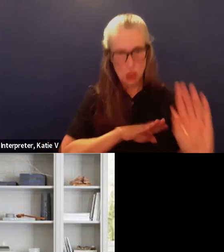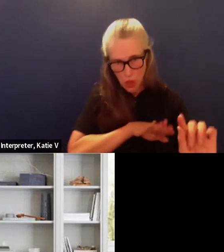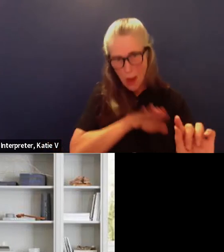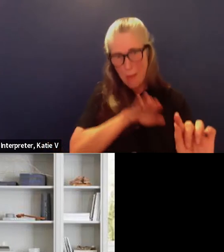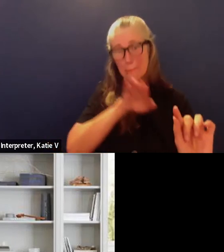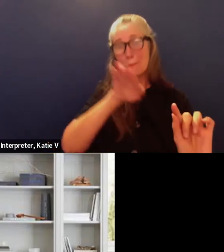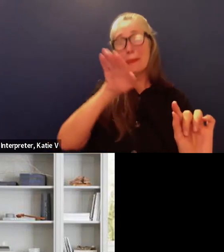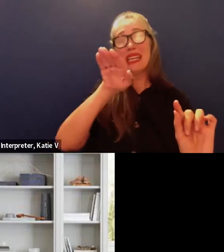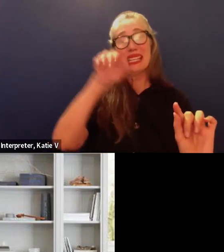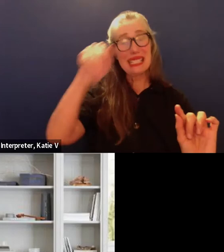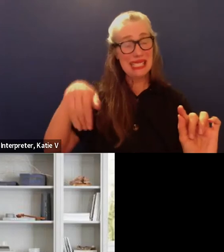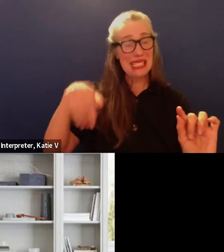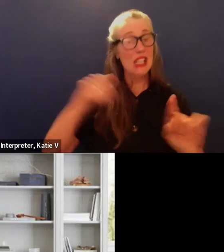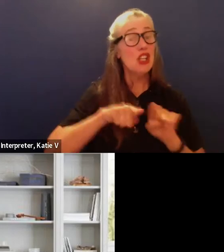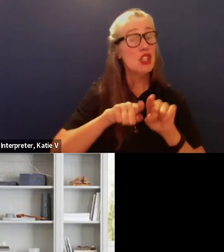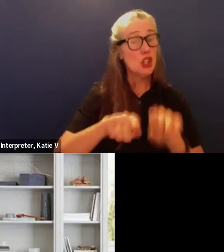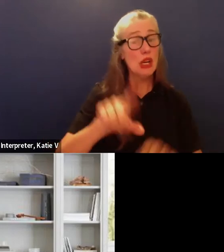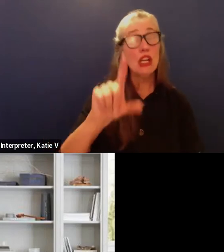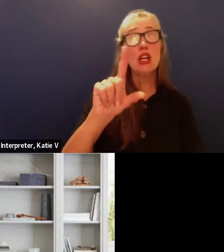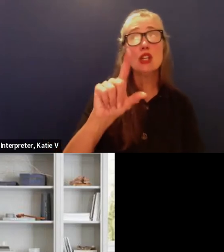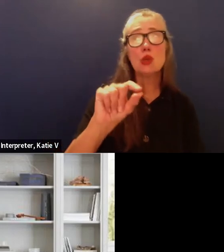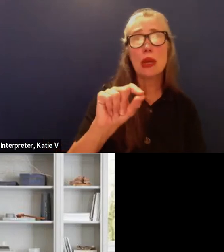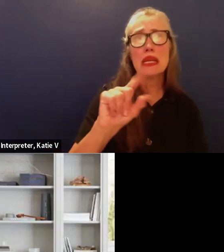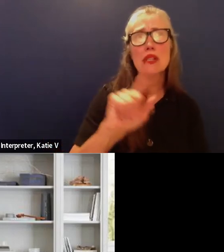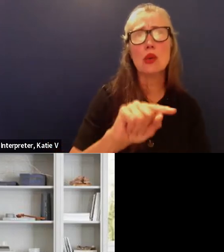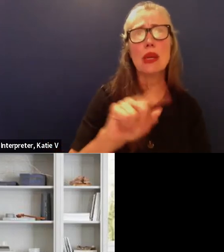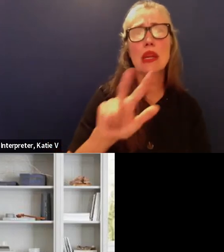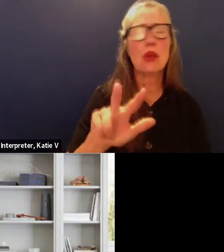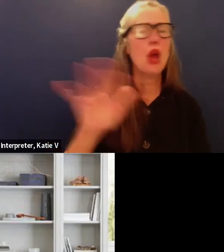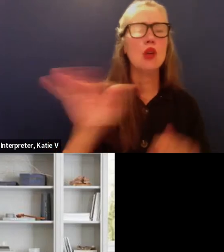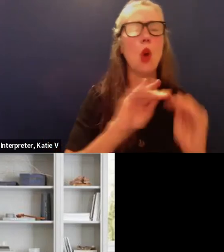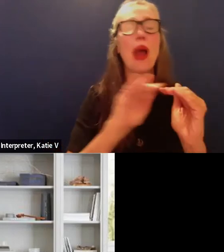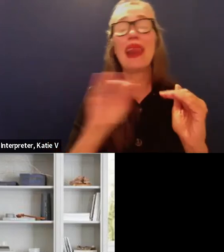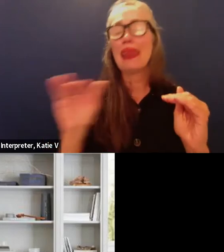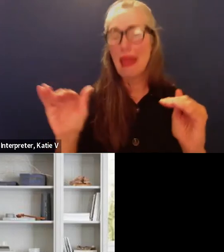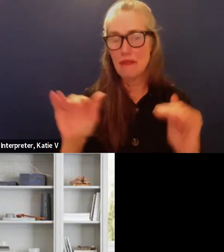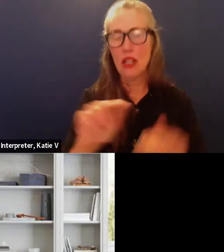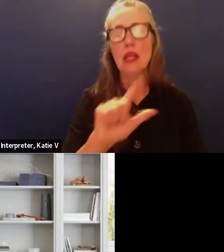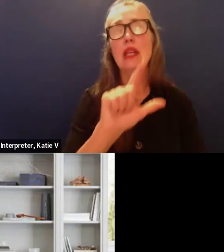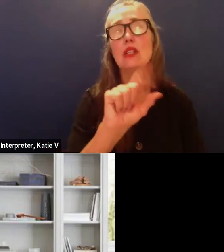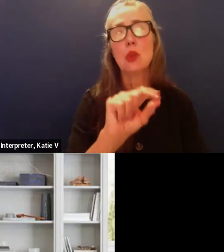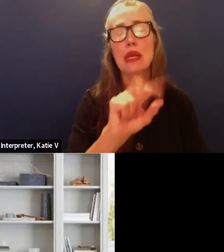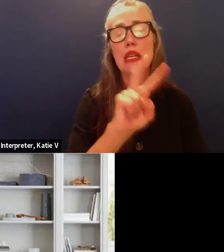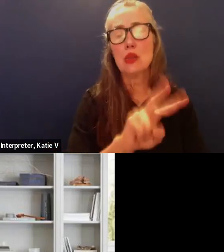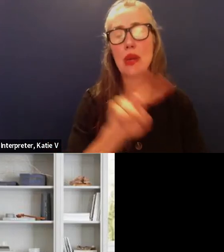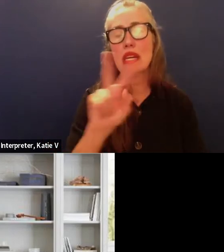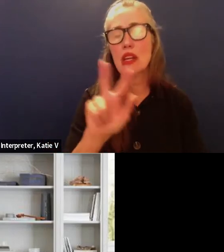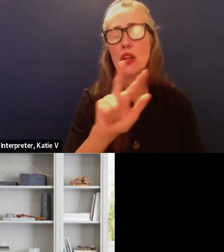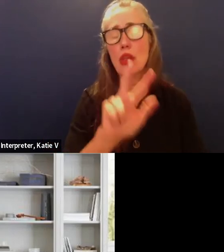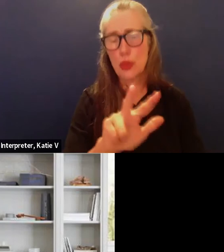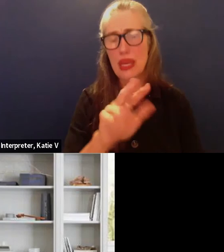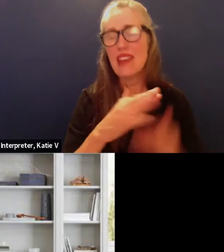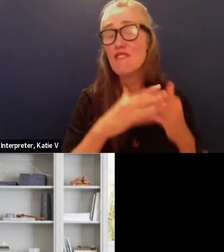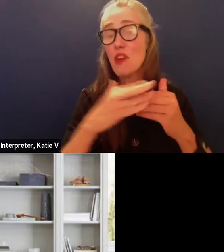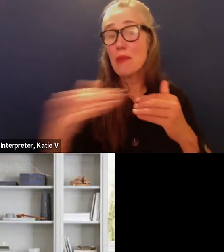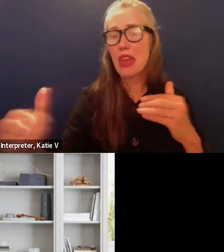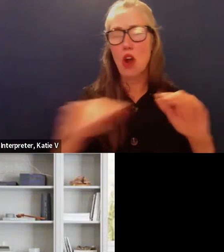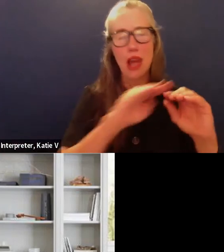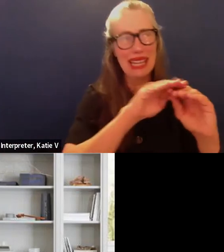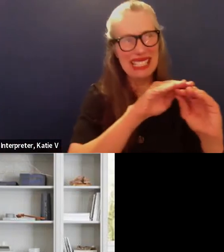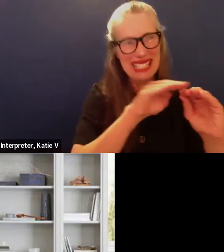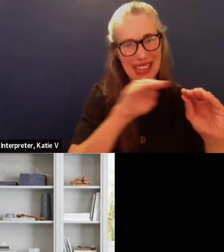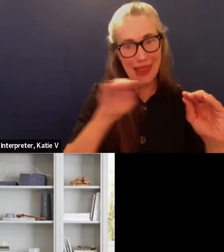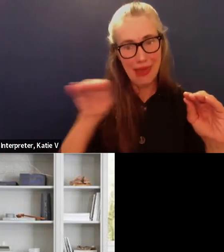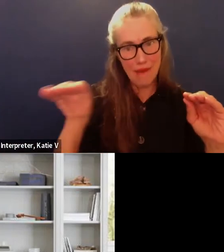years in 2023 i'm sorry actually it is um in 2023 and they're on in order for us to